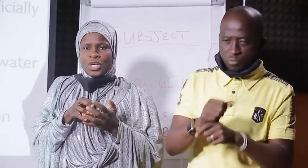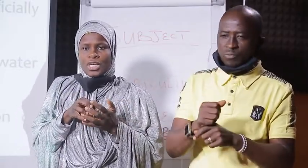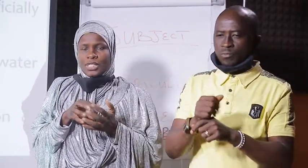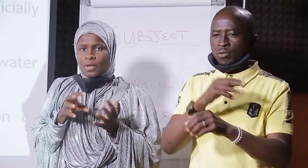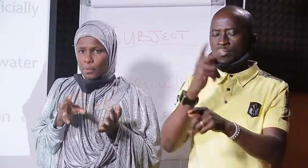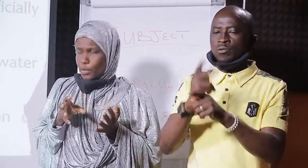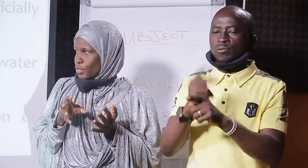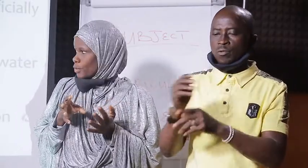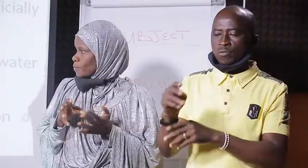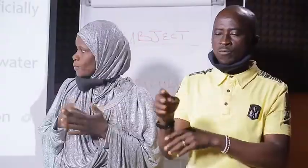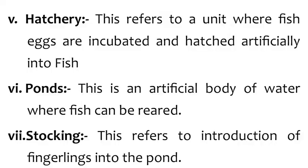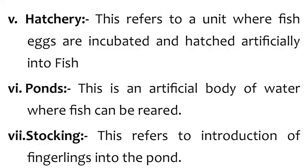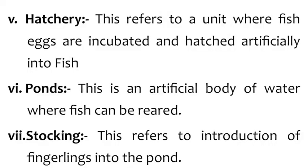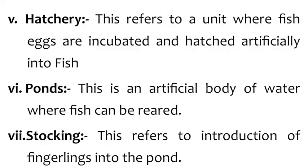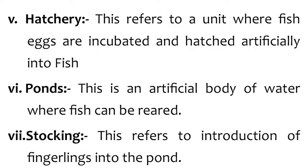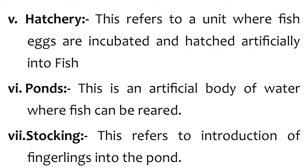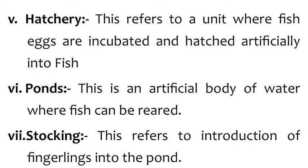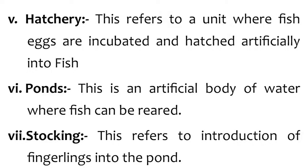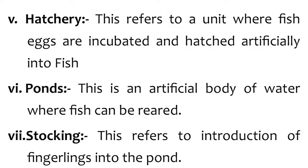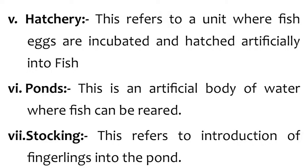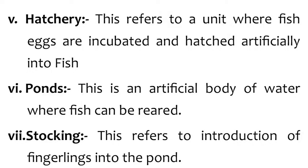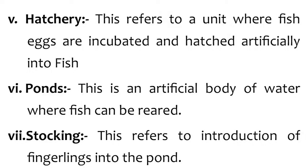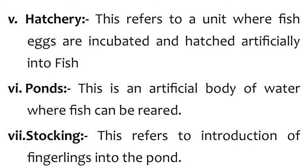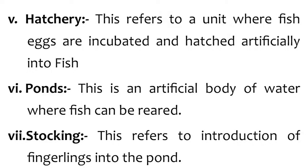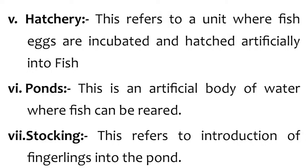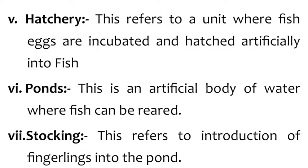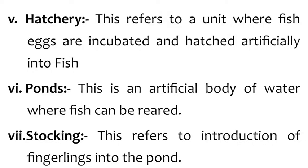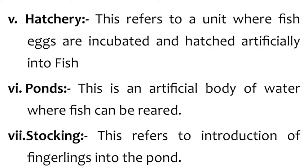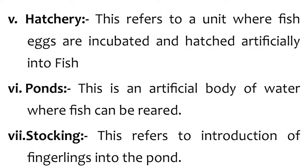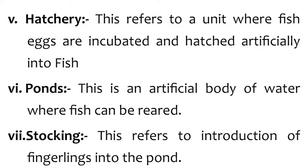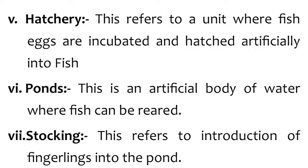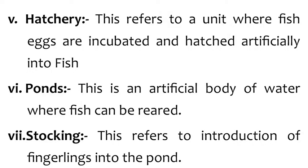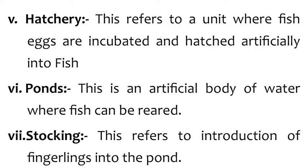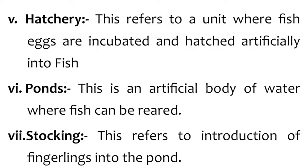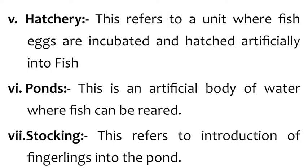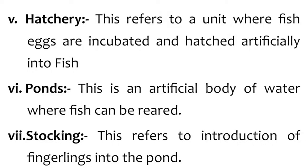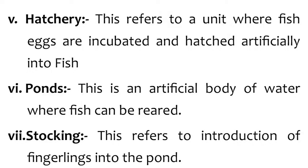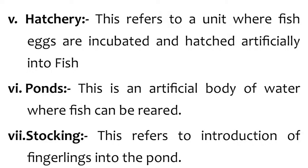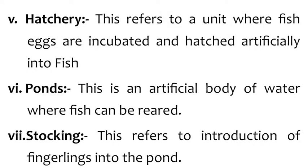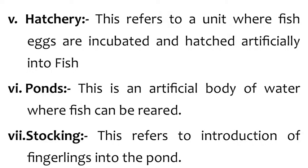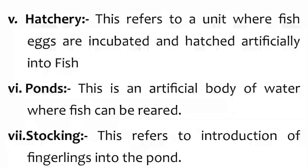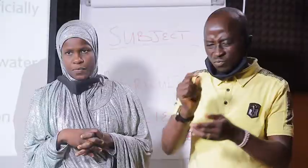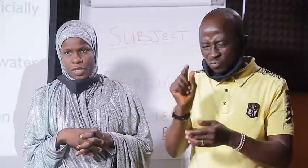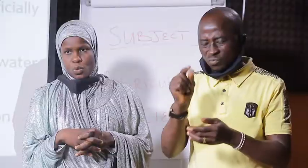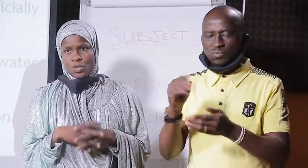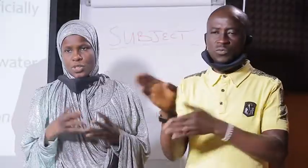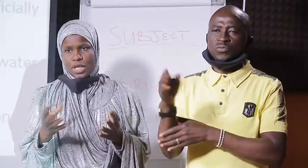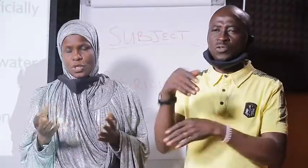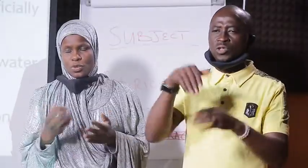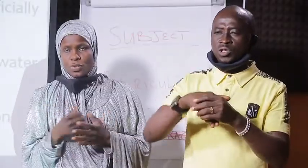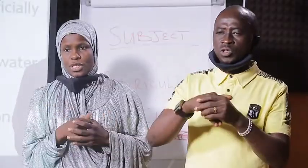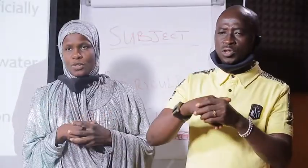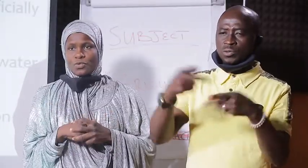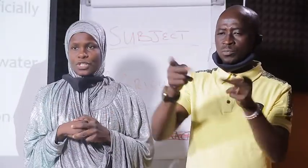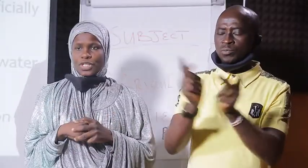fish, is known as pond. Stocking. This refers to introduction of fingerlings into the pond. When you